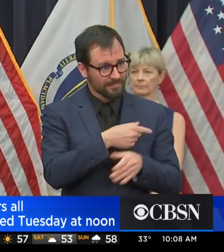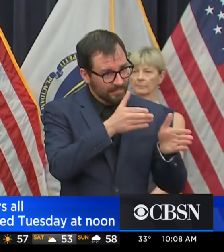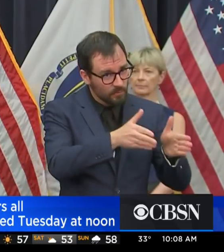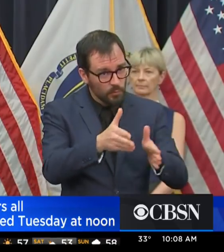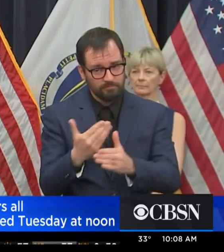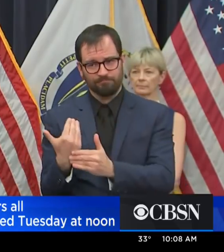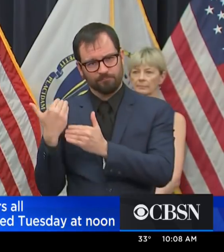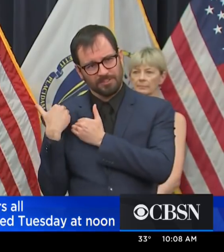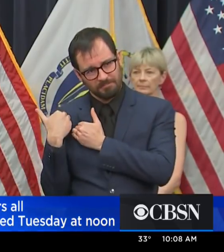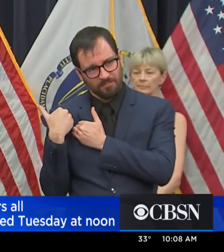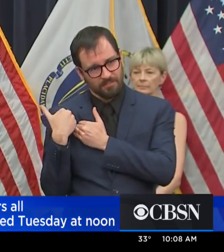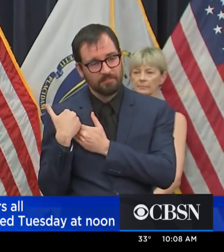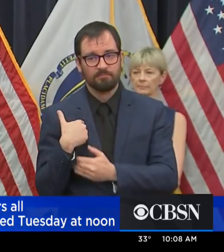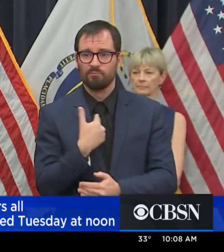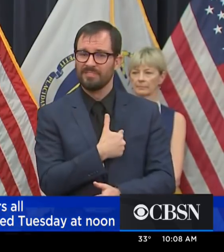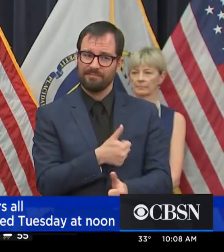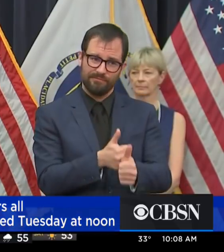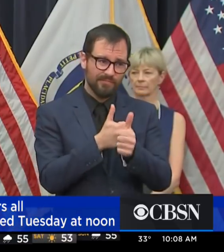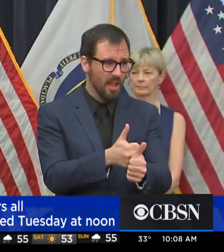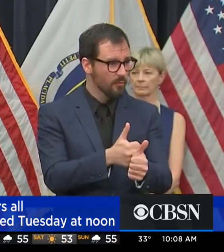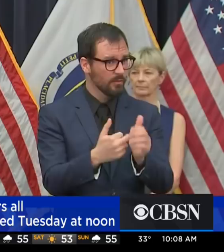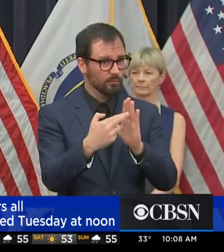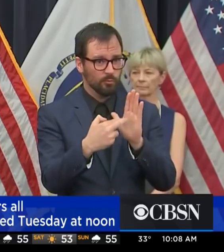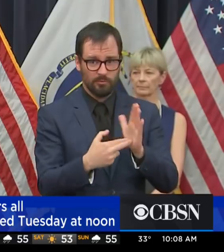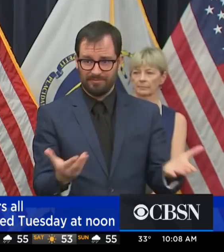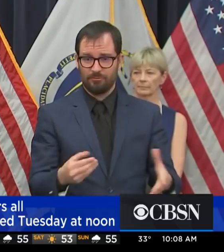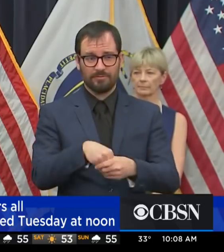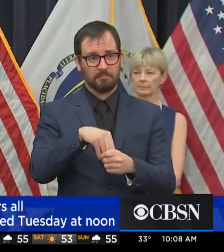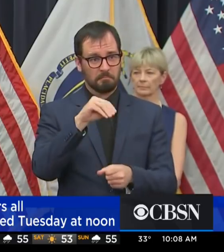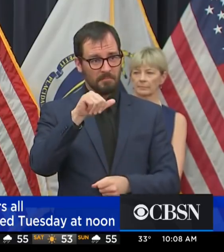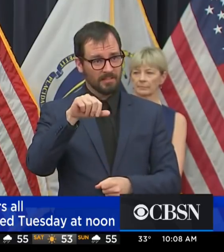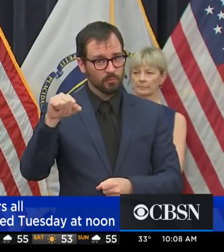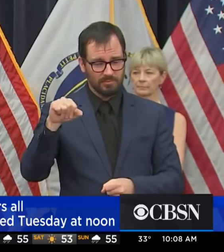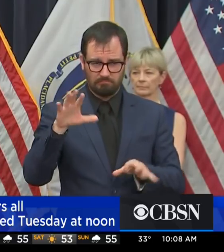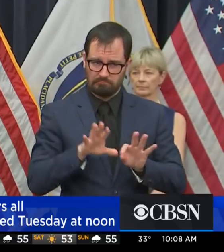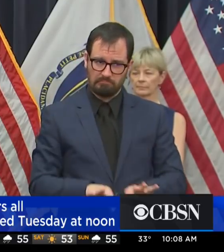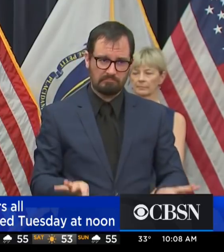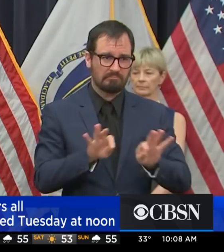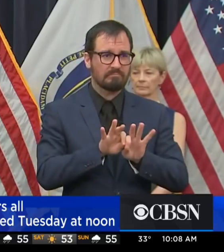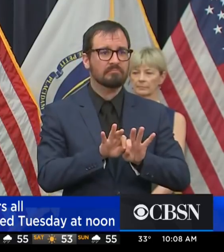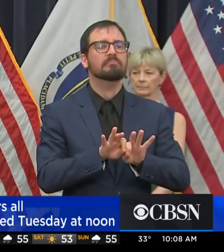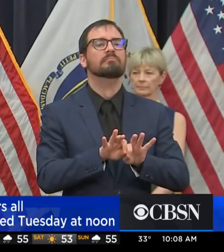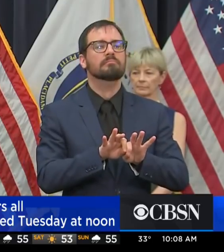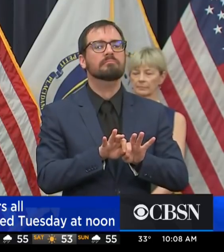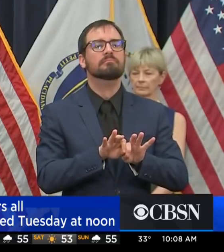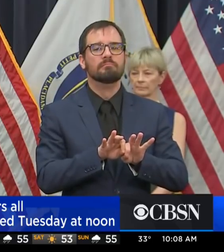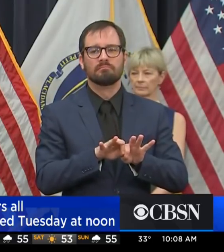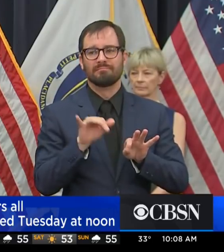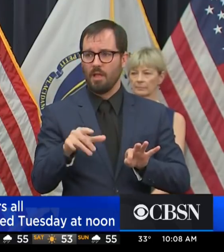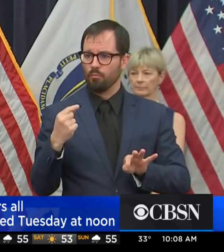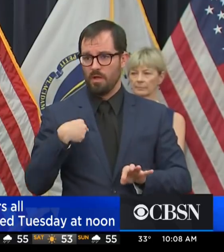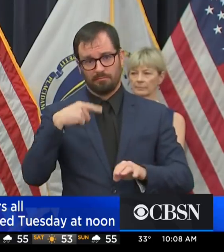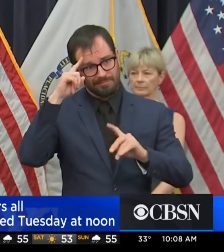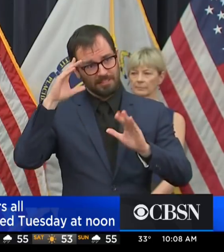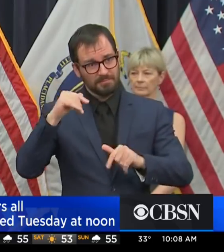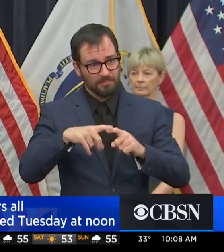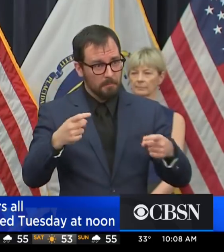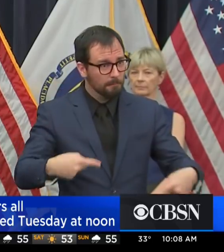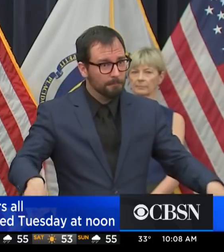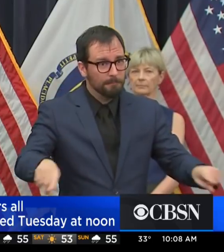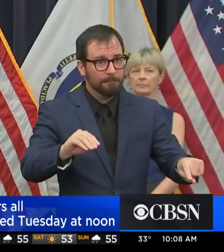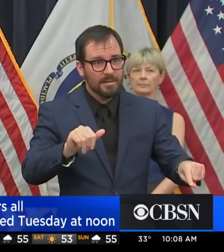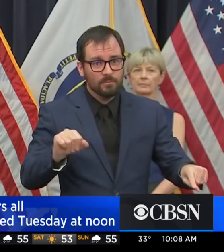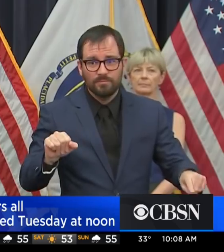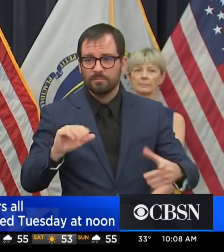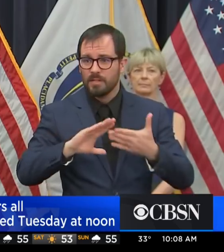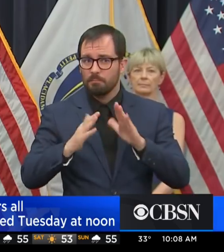determination, cool heads, and a selfless sense of community. And I have no doubt we will all continue to